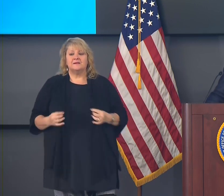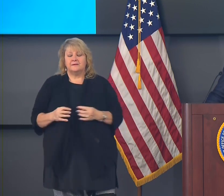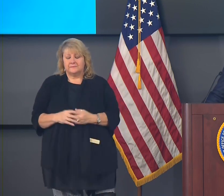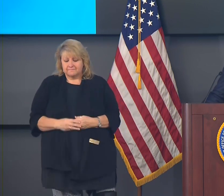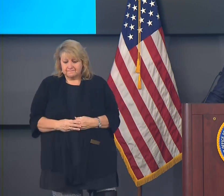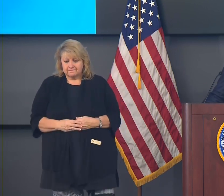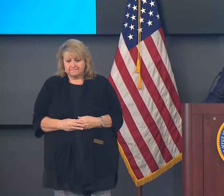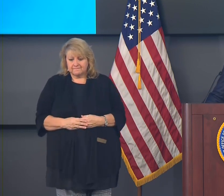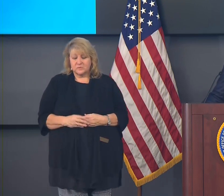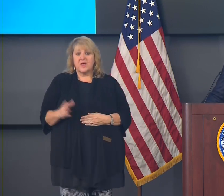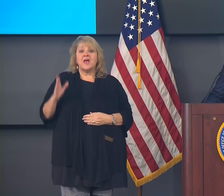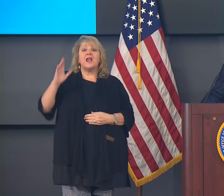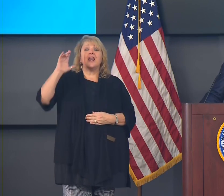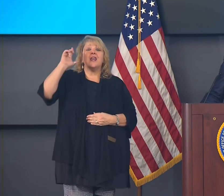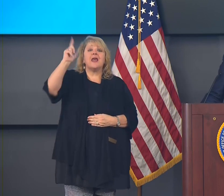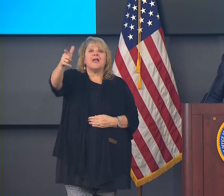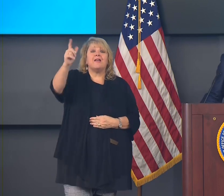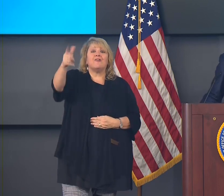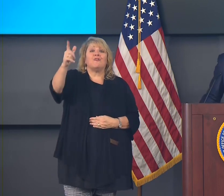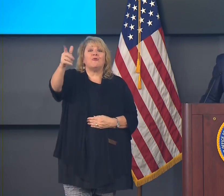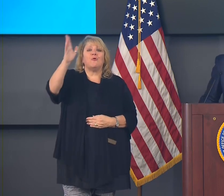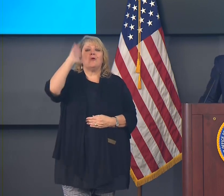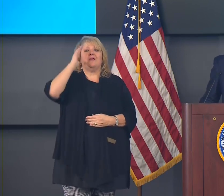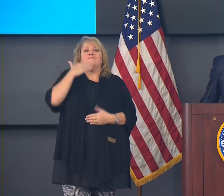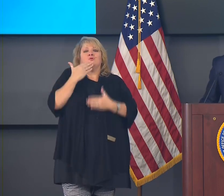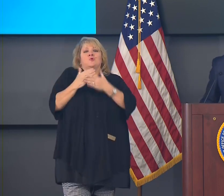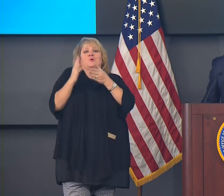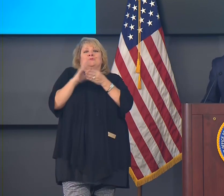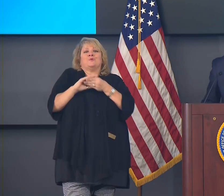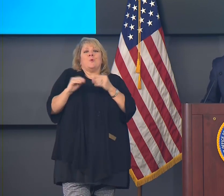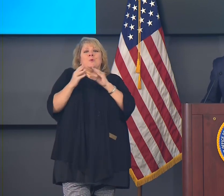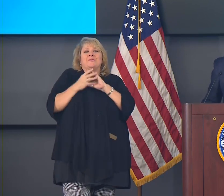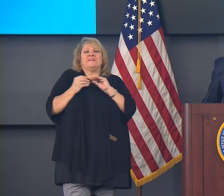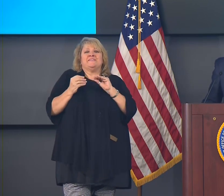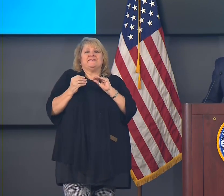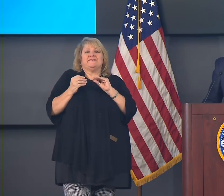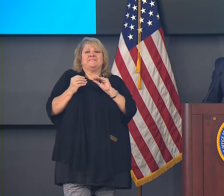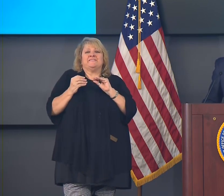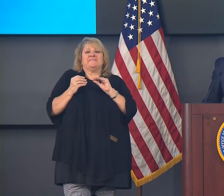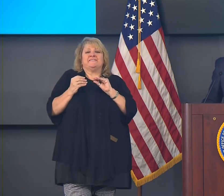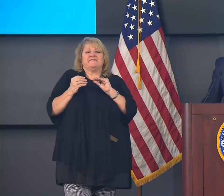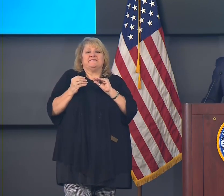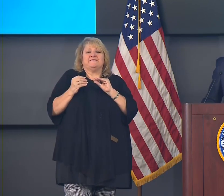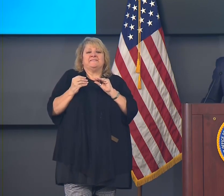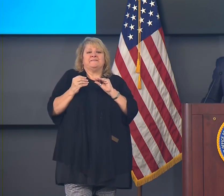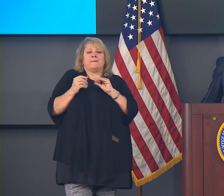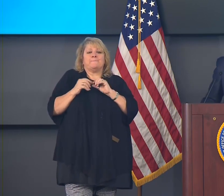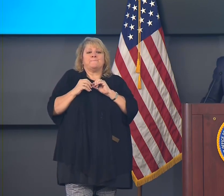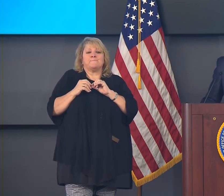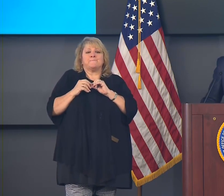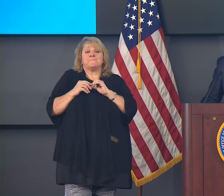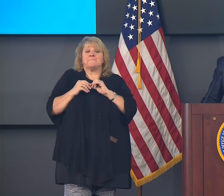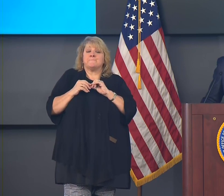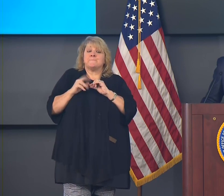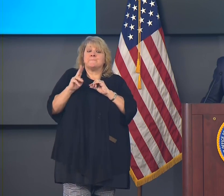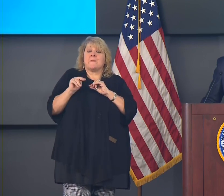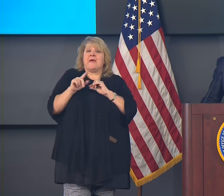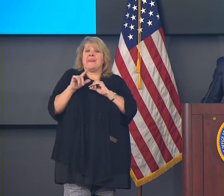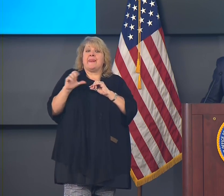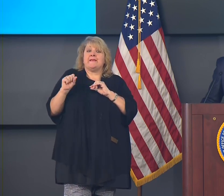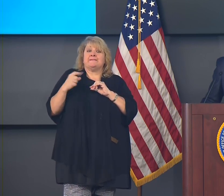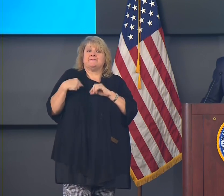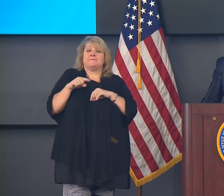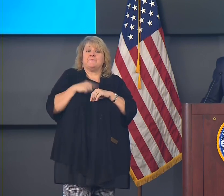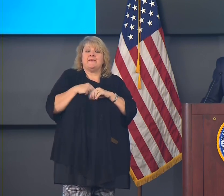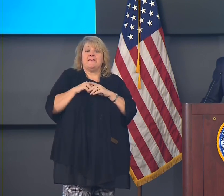going to have good stories to tell unless between now and then we're too risky in our behavior. And instead of